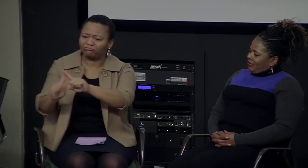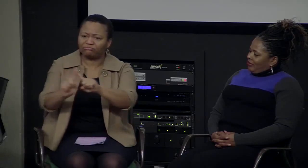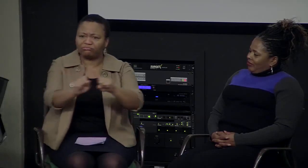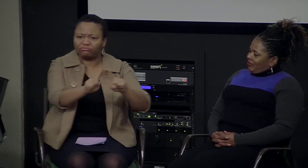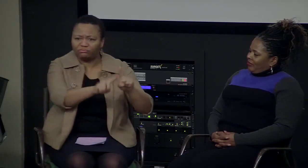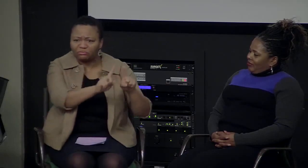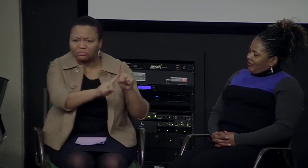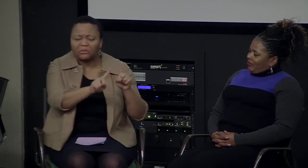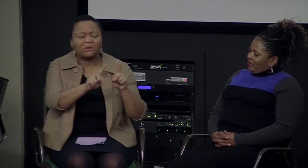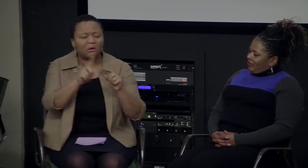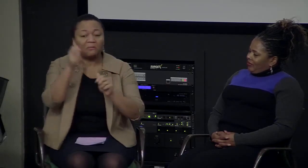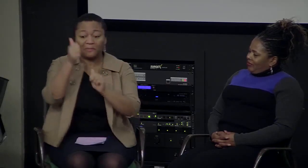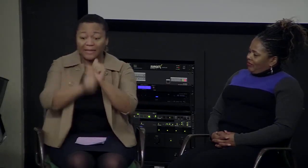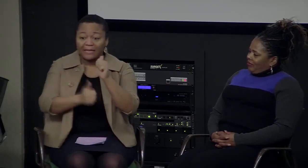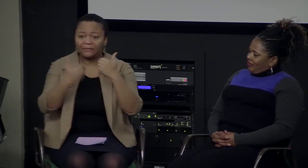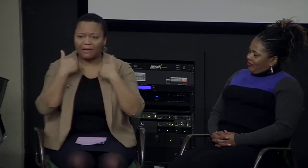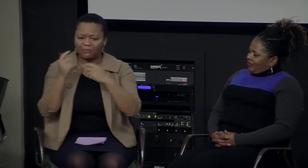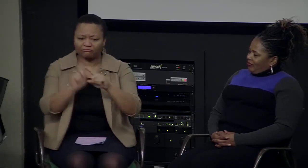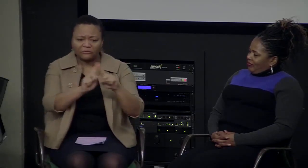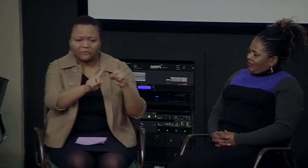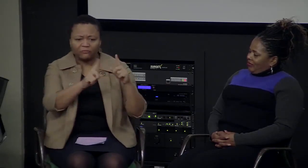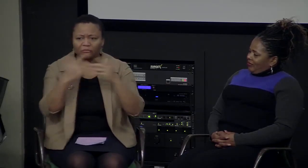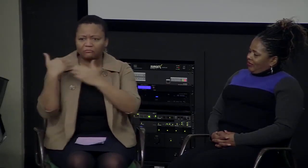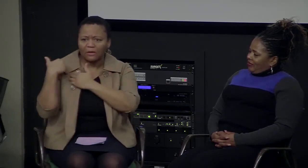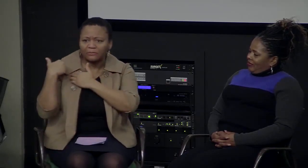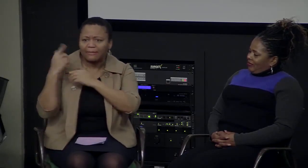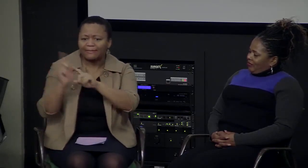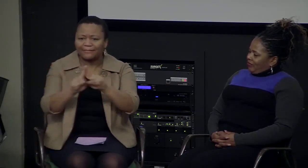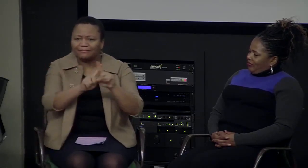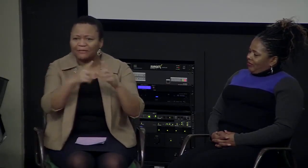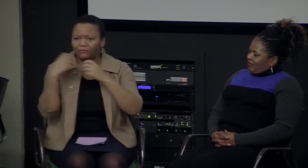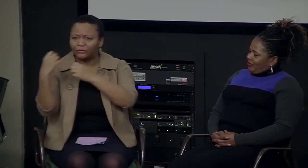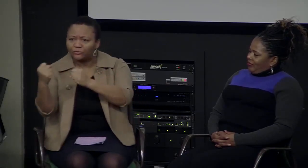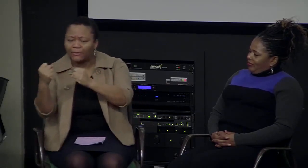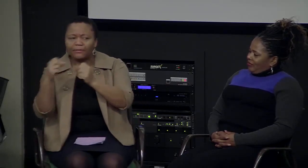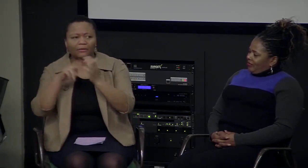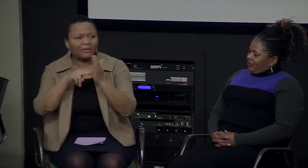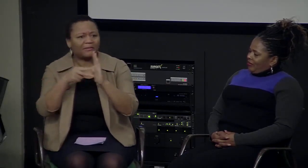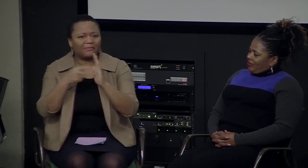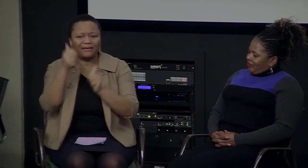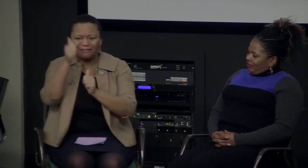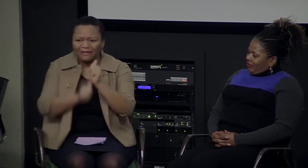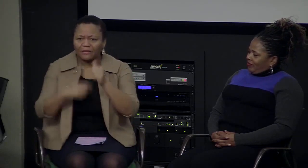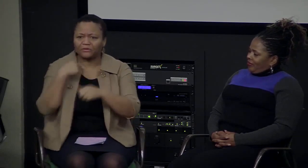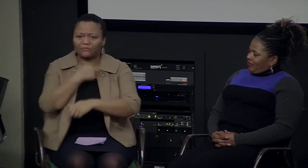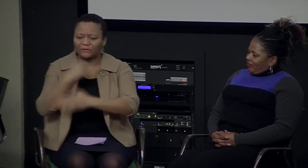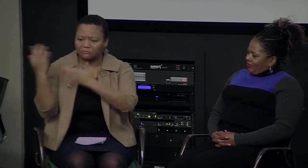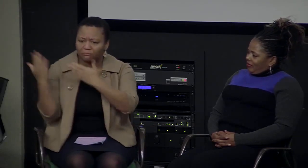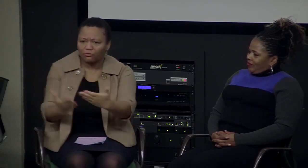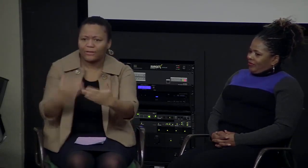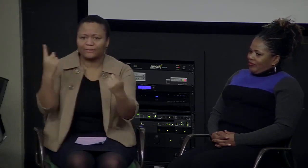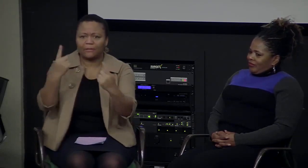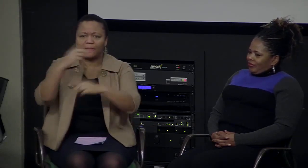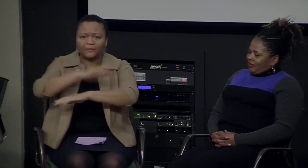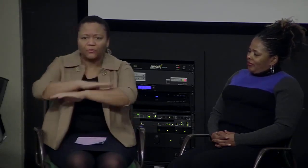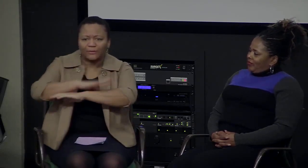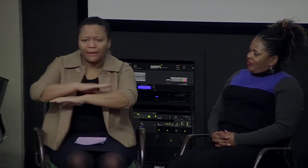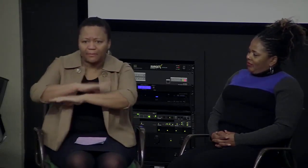Individual players have their individual roles and they have their roles and responsibilities that go with that position. Right?